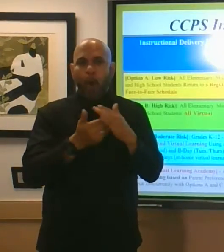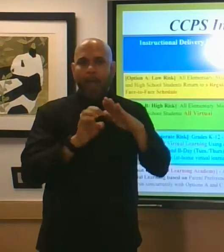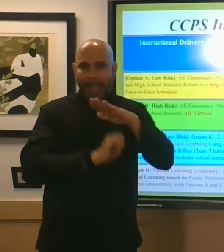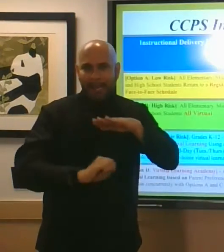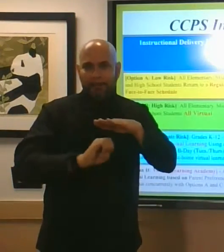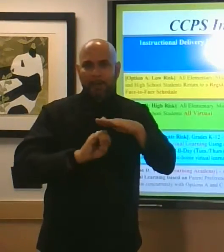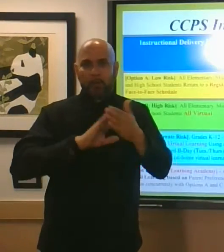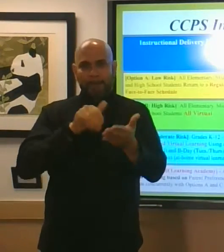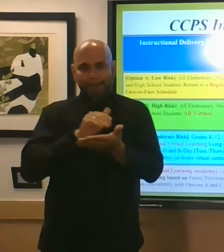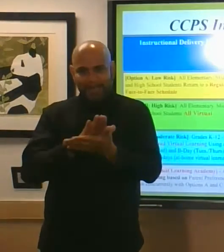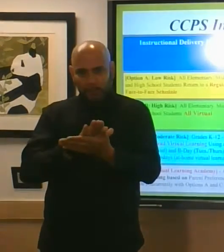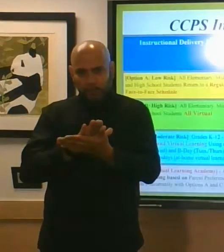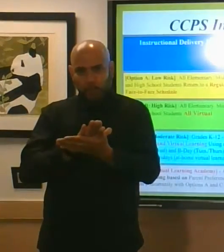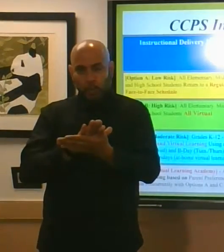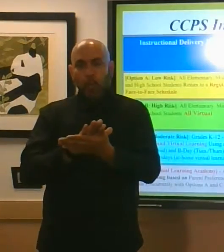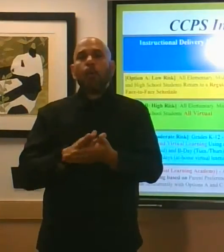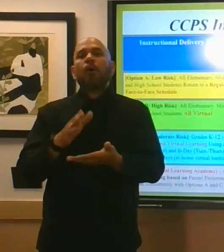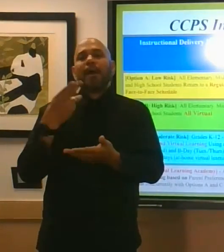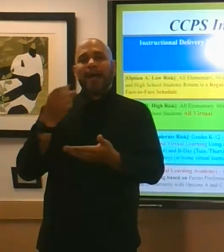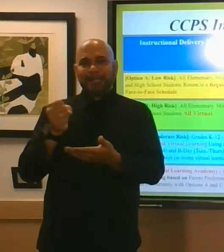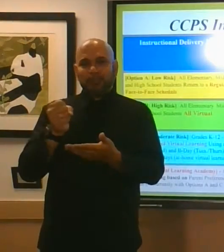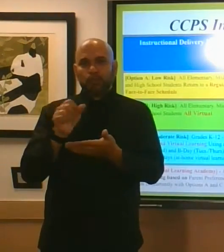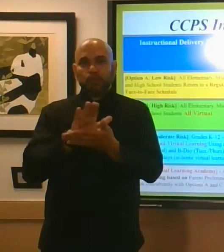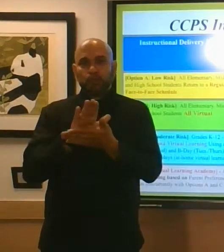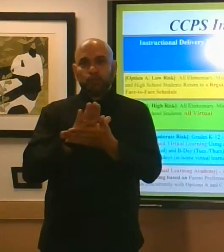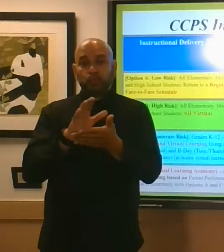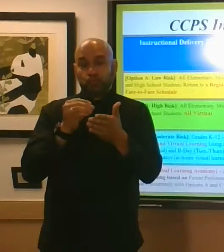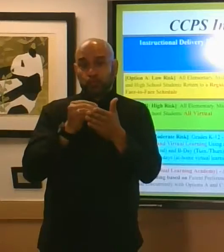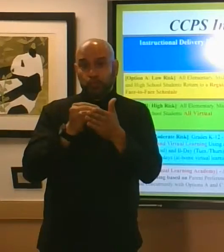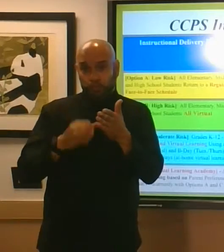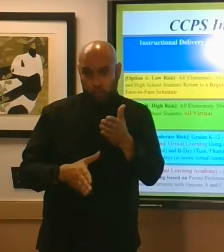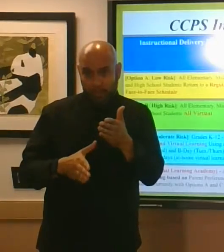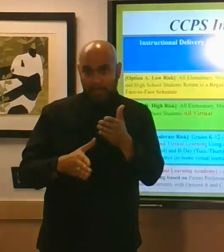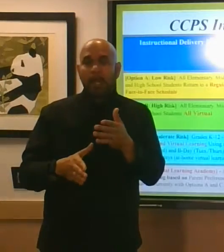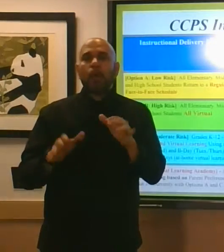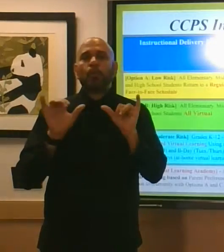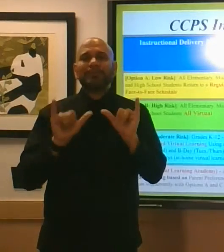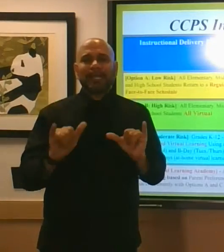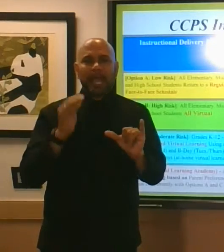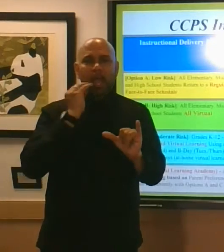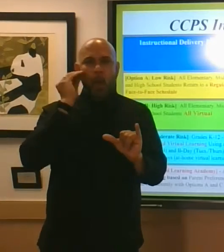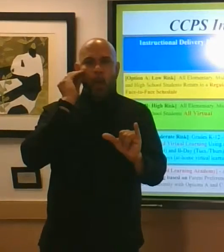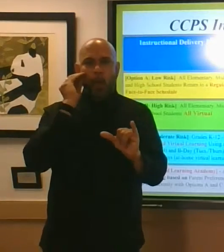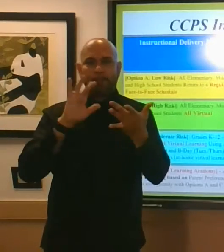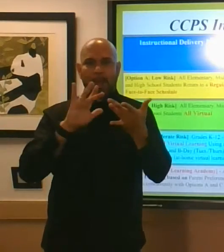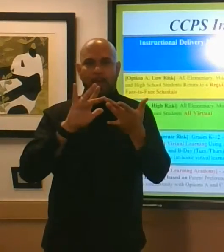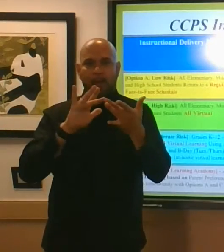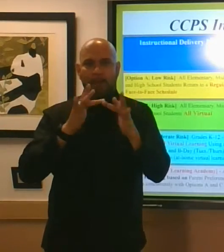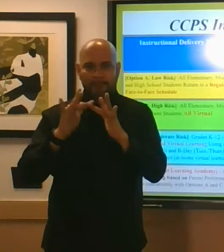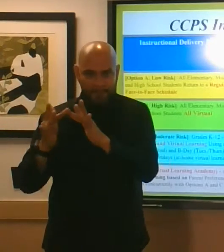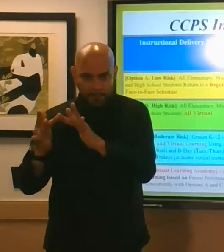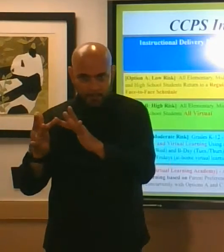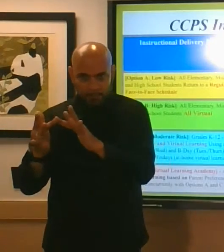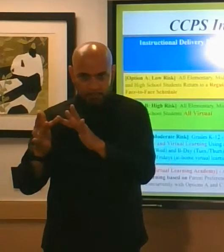students will return will stay home virtually they'll start school virtually